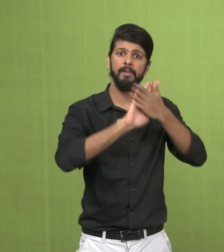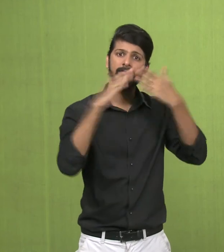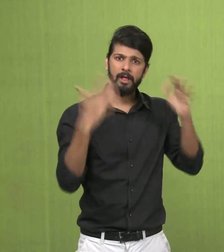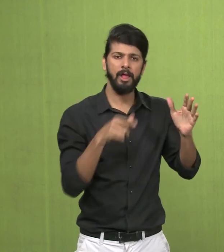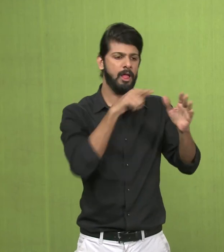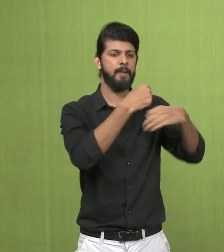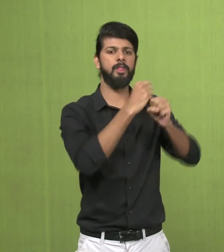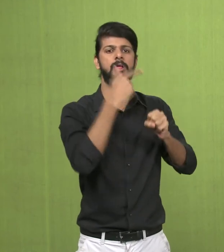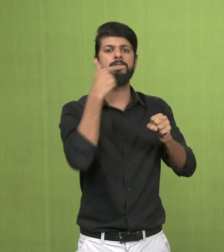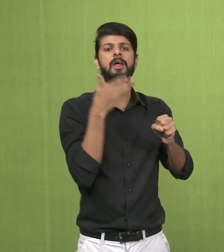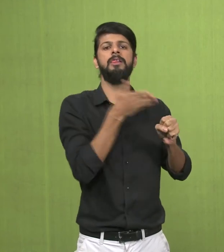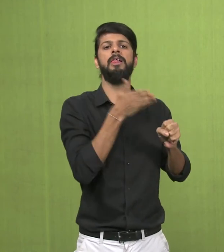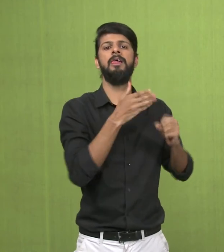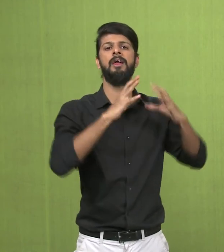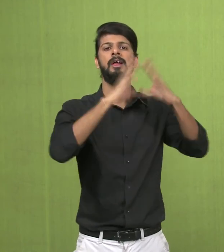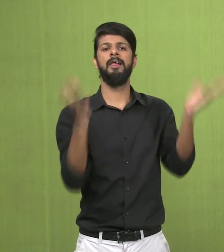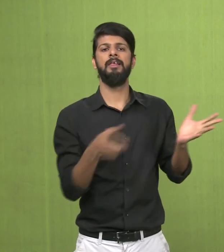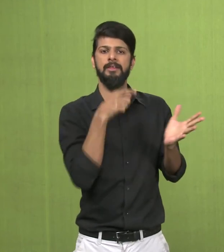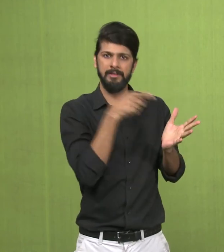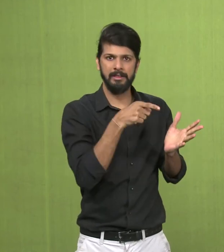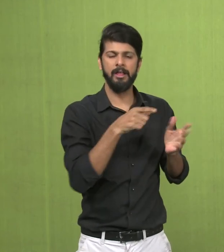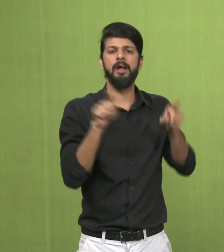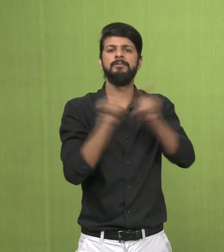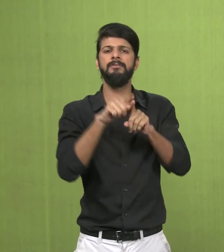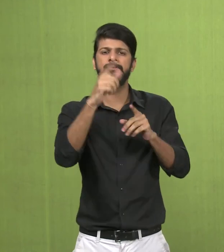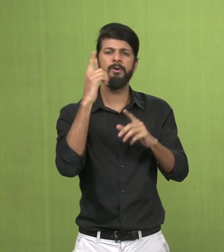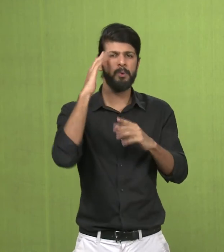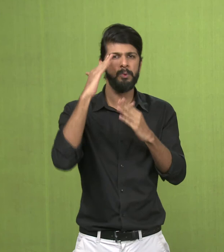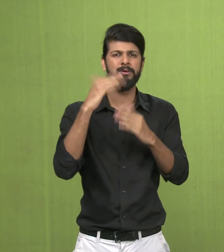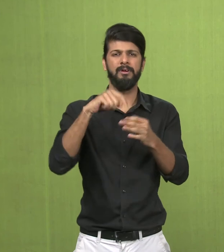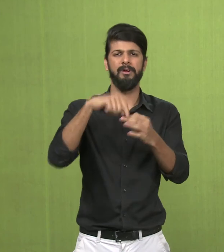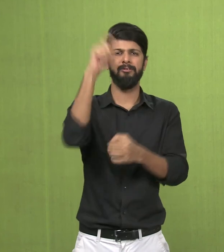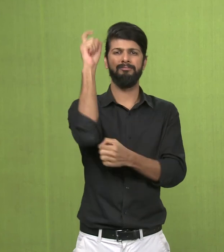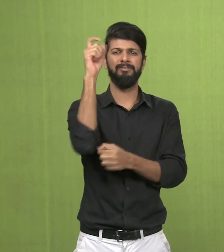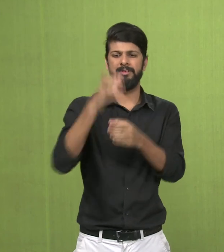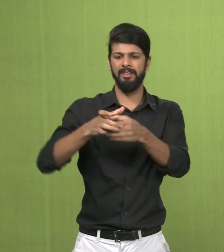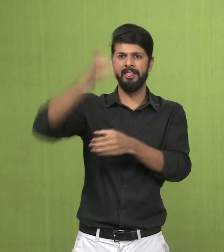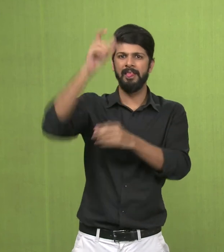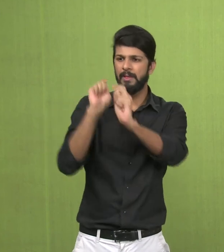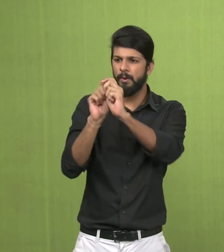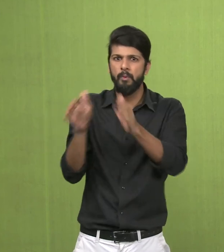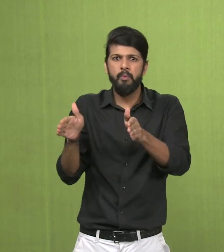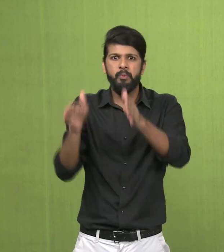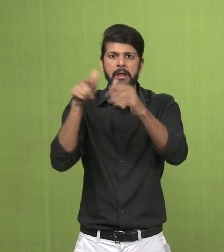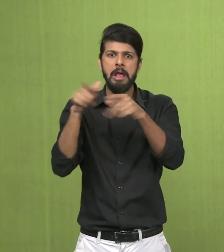of these kind of forms. And red sandstone was used, same as is used in the Kutub Minar,